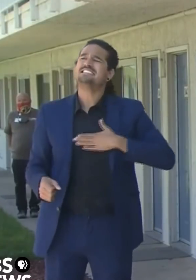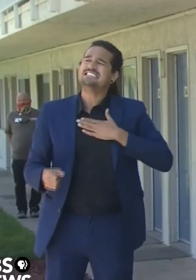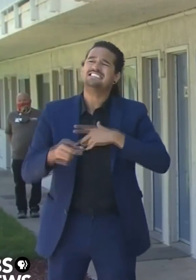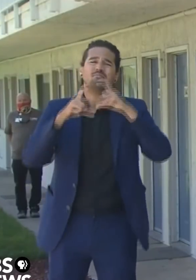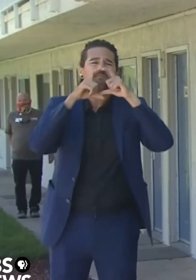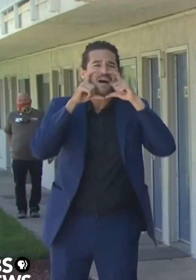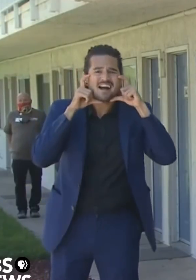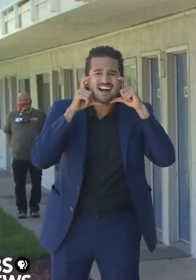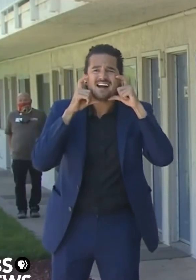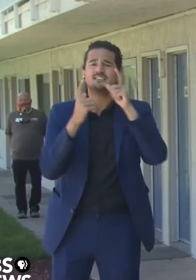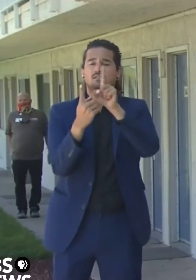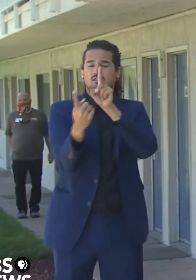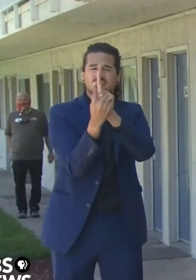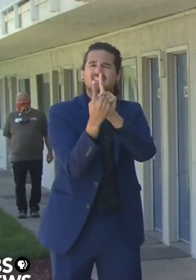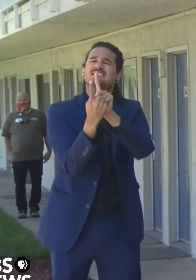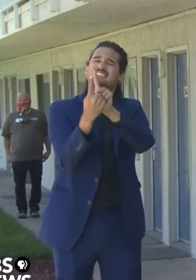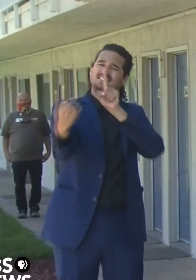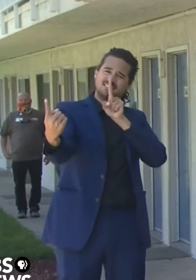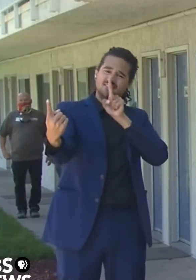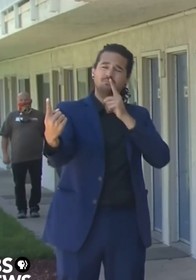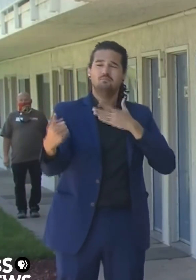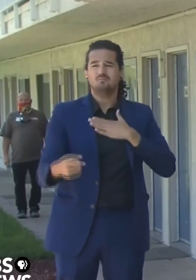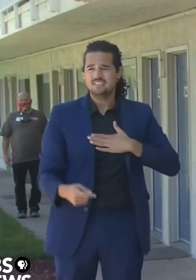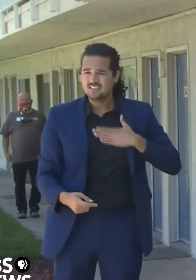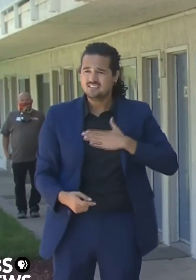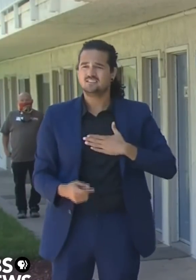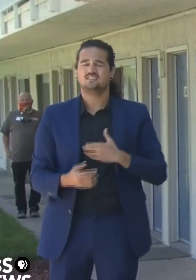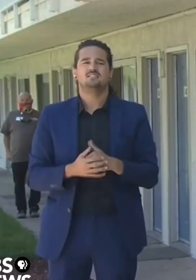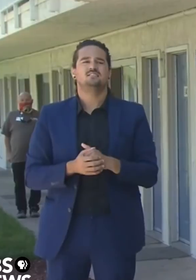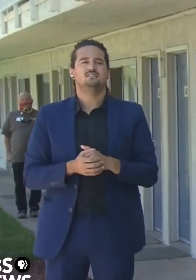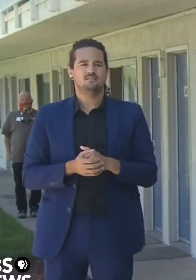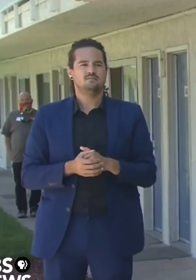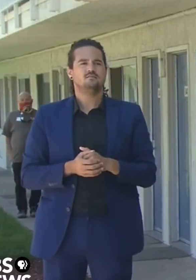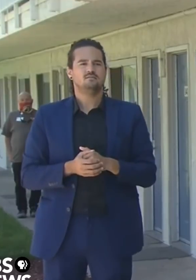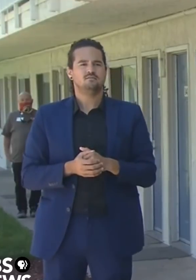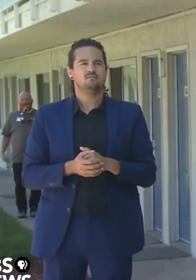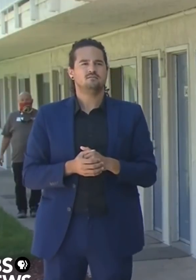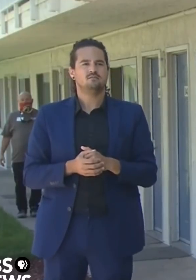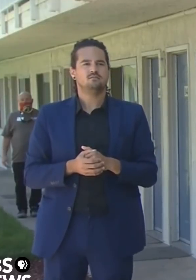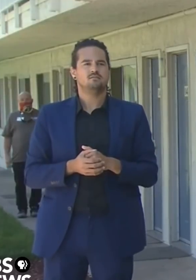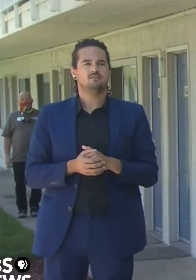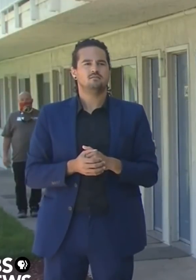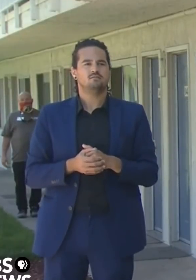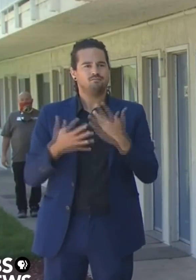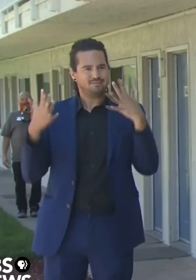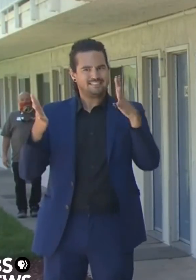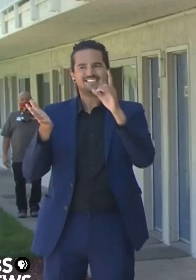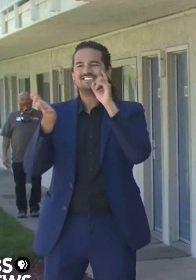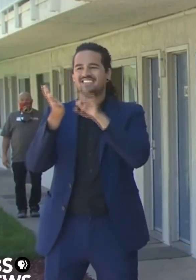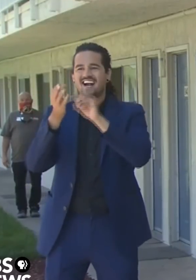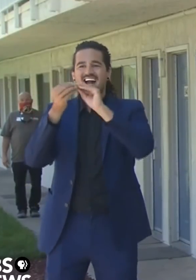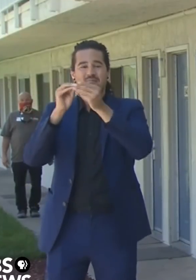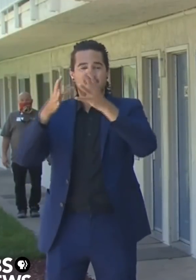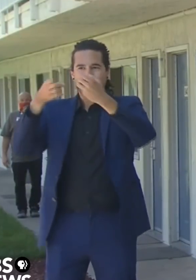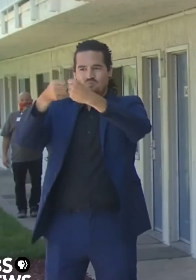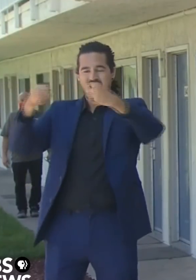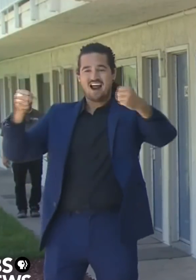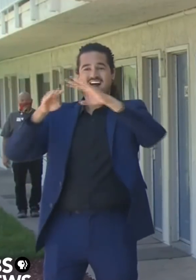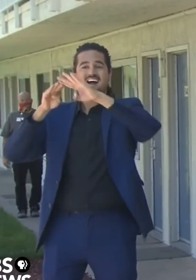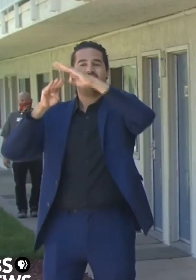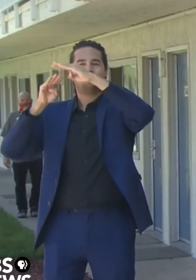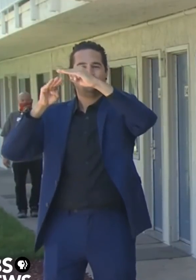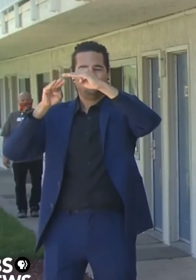I want to just close by saying this. We bent the curve in the state of California once. We will bend the curve again.